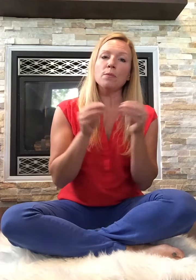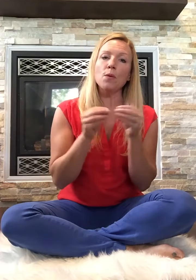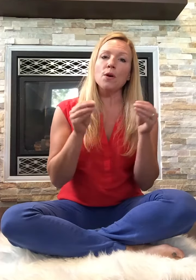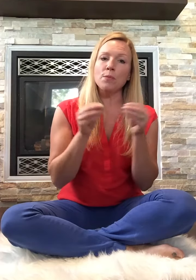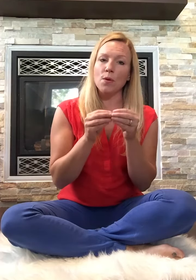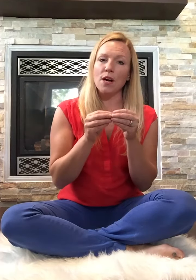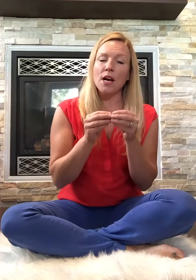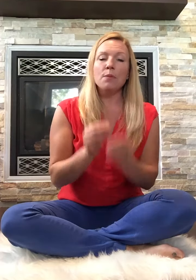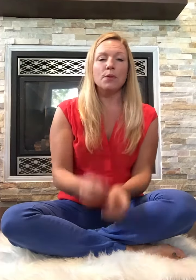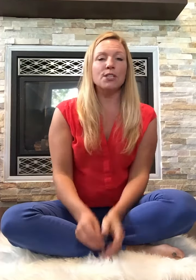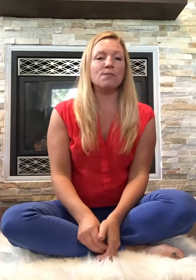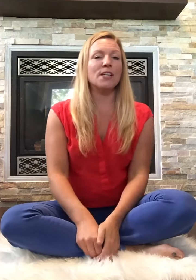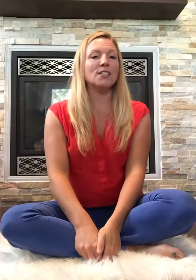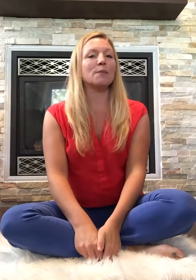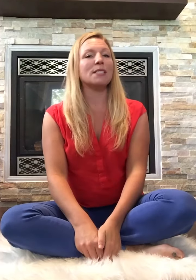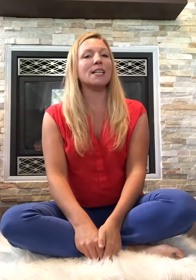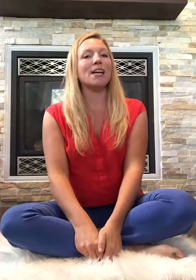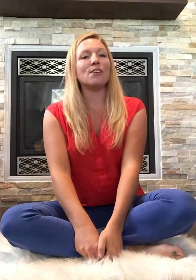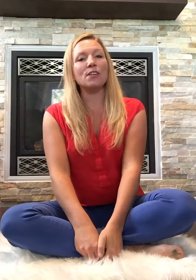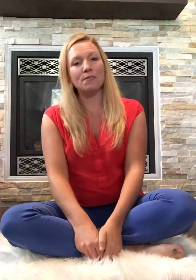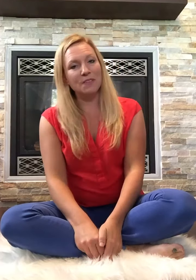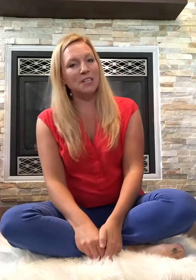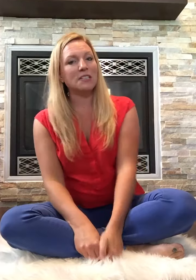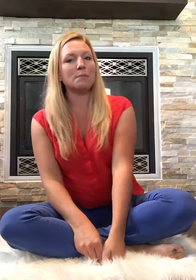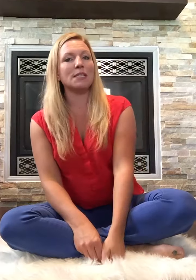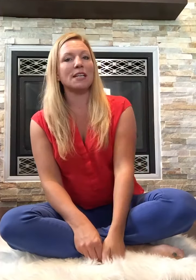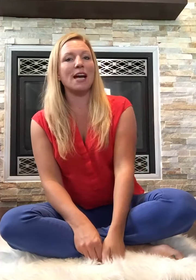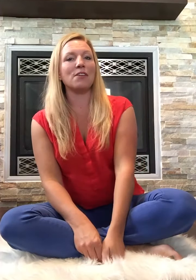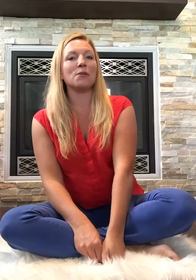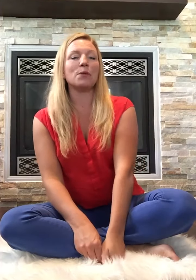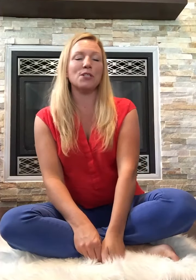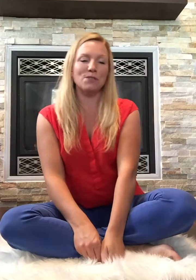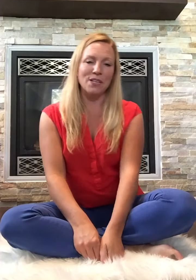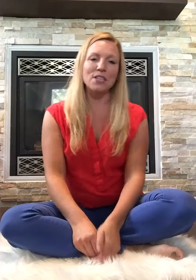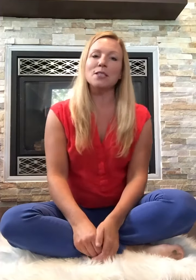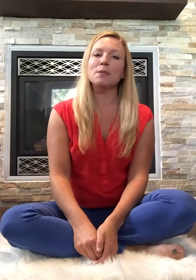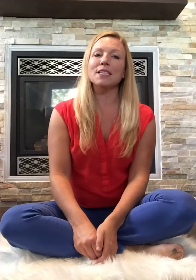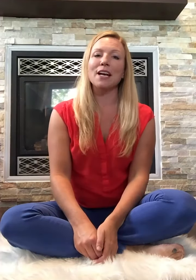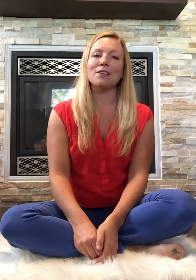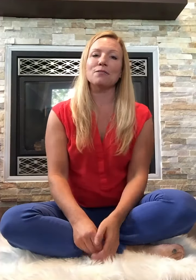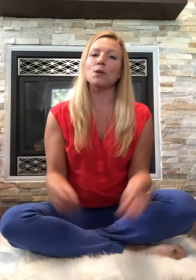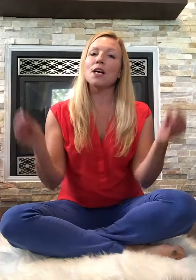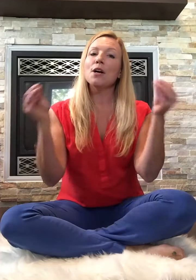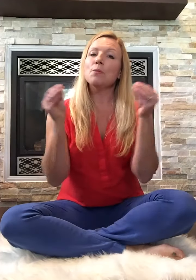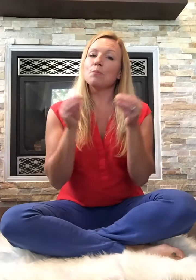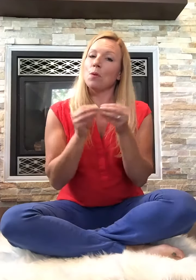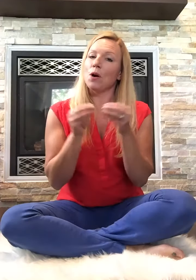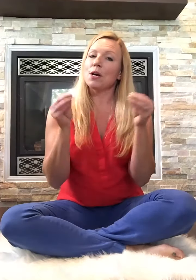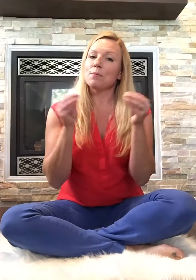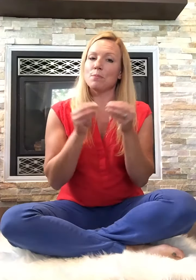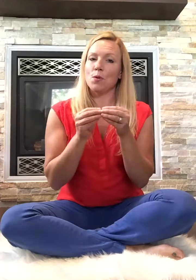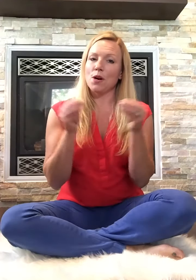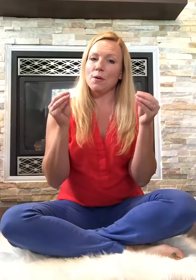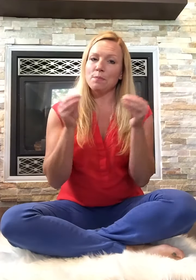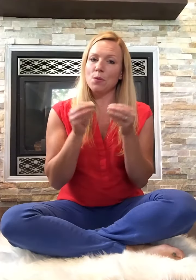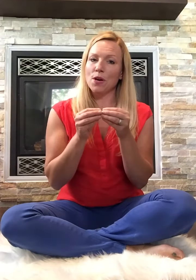more more put your fingertips together your fingertips together put your fingertips together for more more more